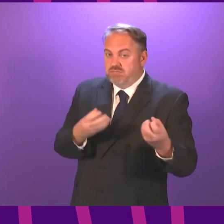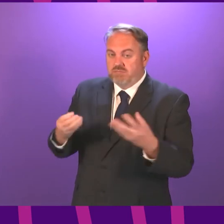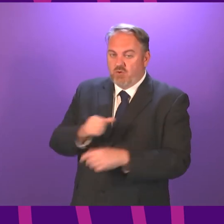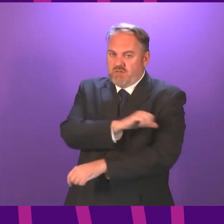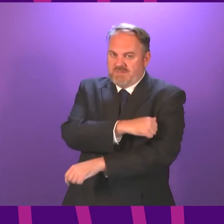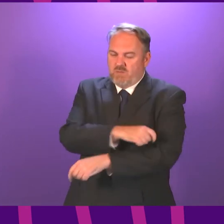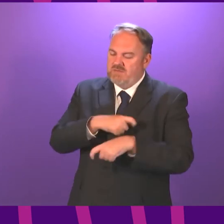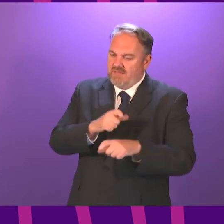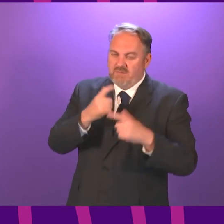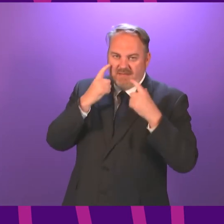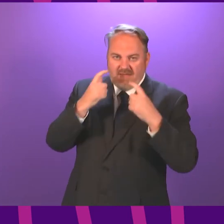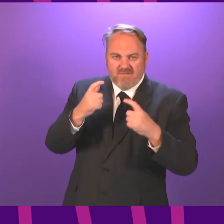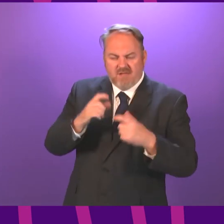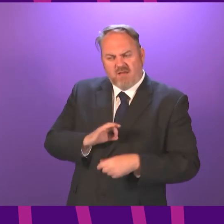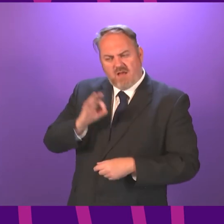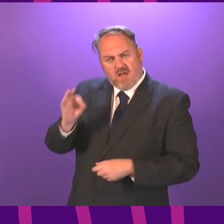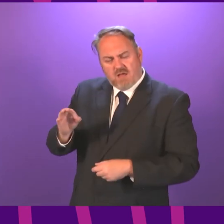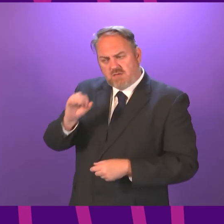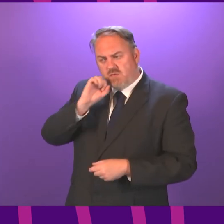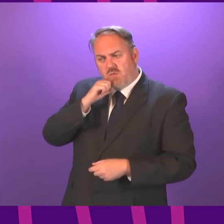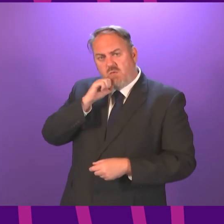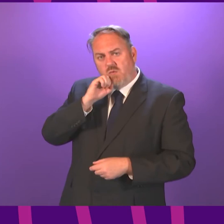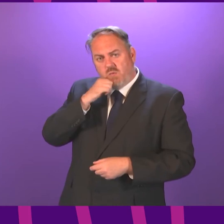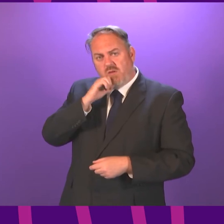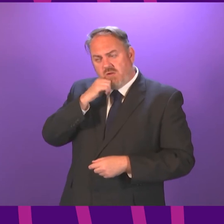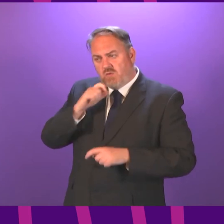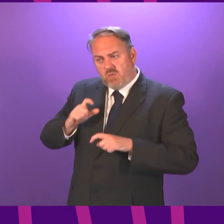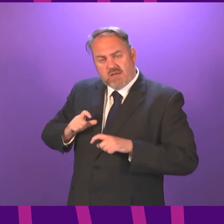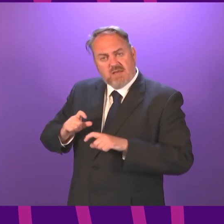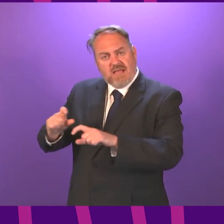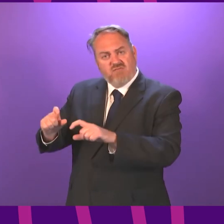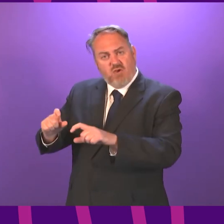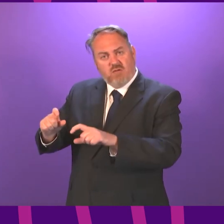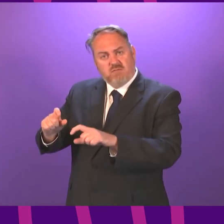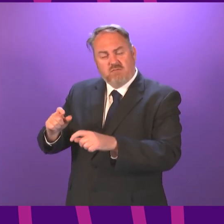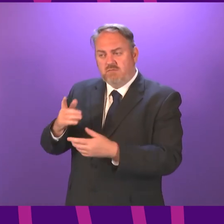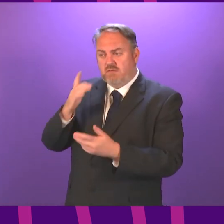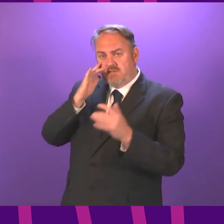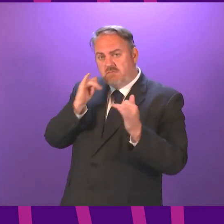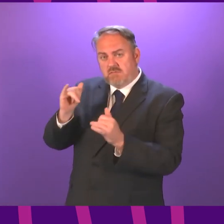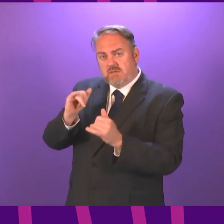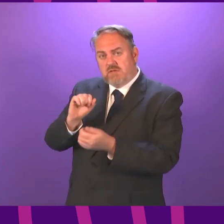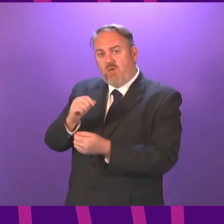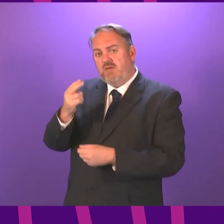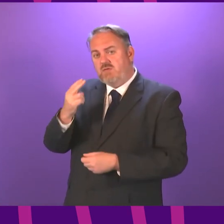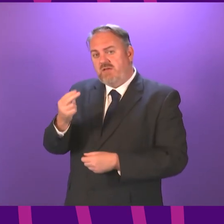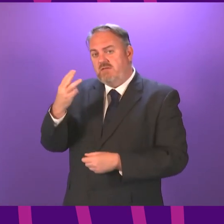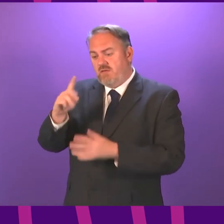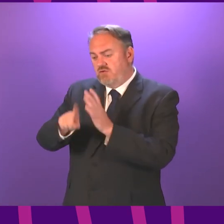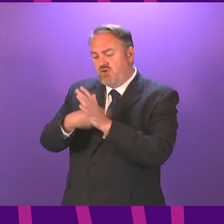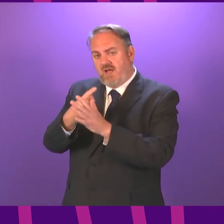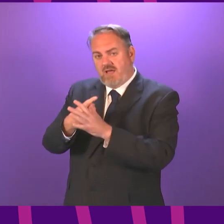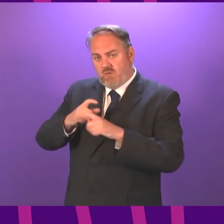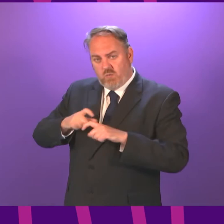Is the First Minister still intending to review the next stage of easing of the restrictions on the 28th of July? And if so, will she